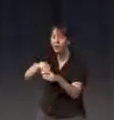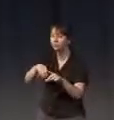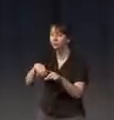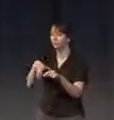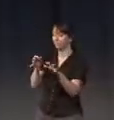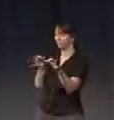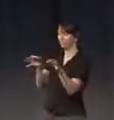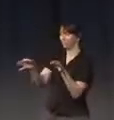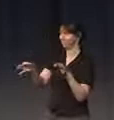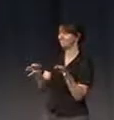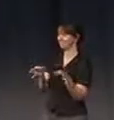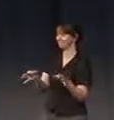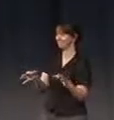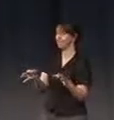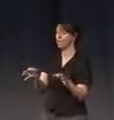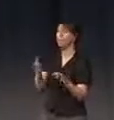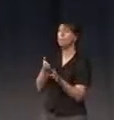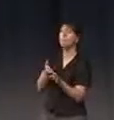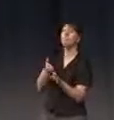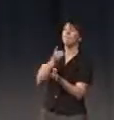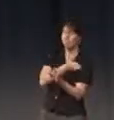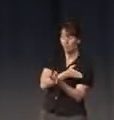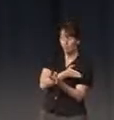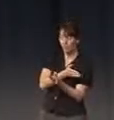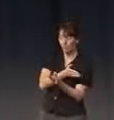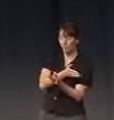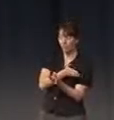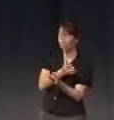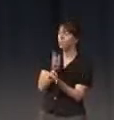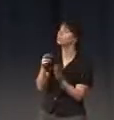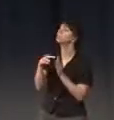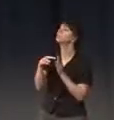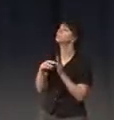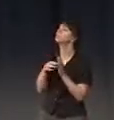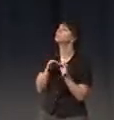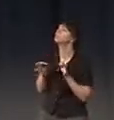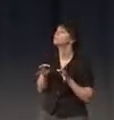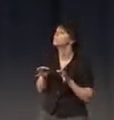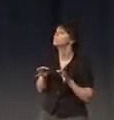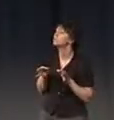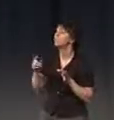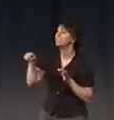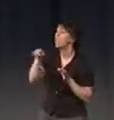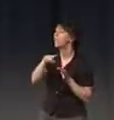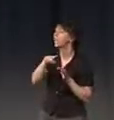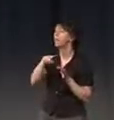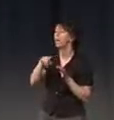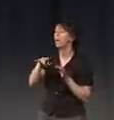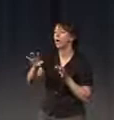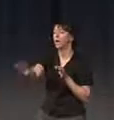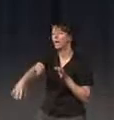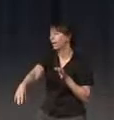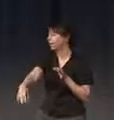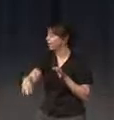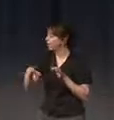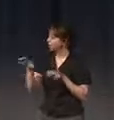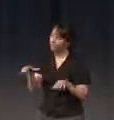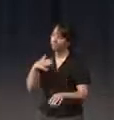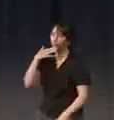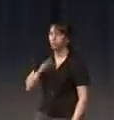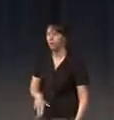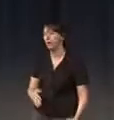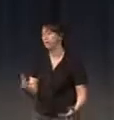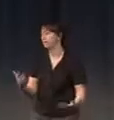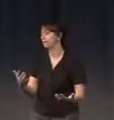in advance, the rules of the game, they behave very badly. And they do not